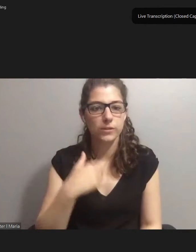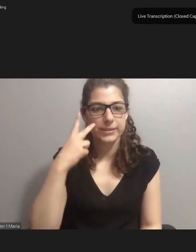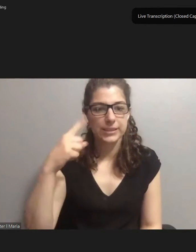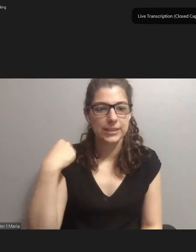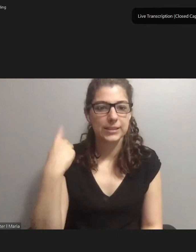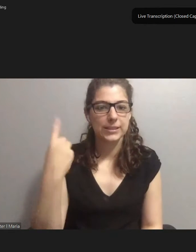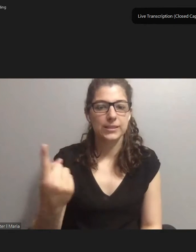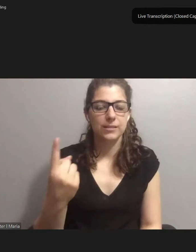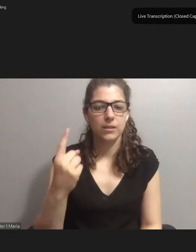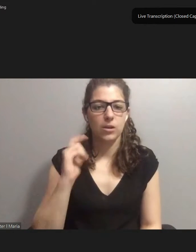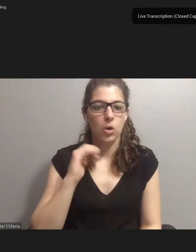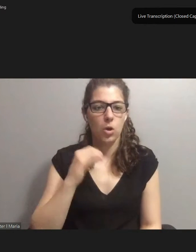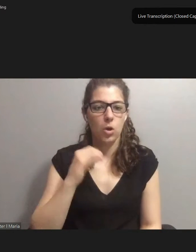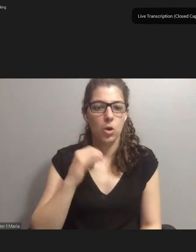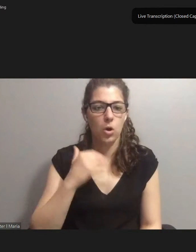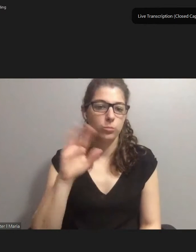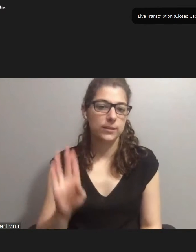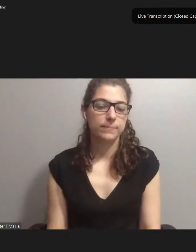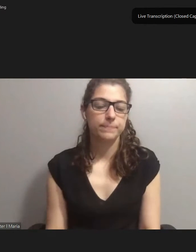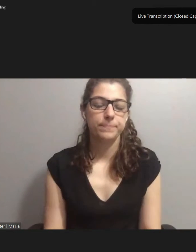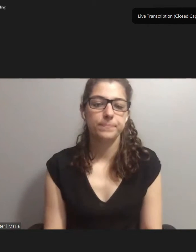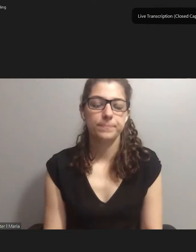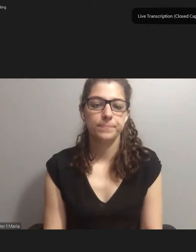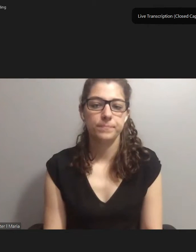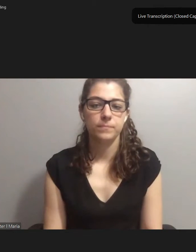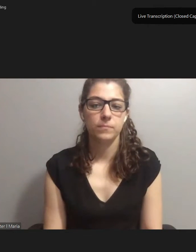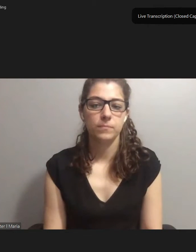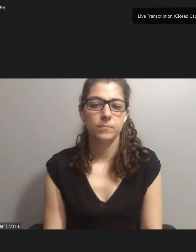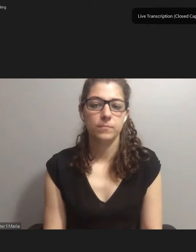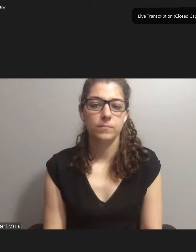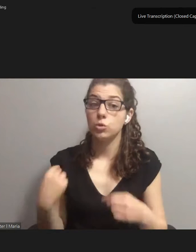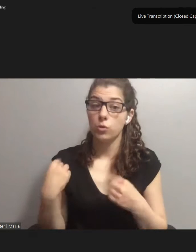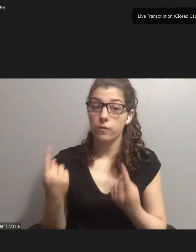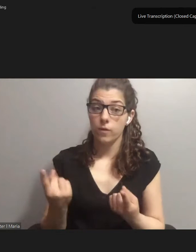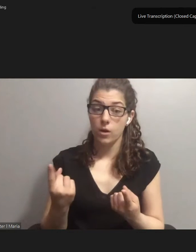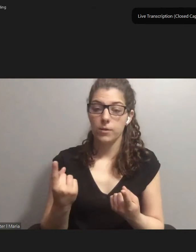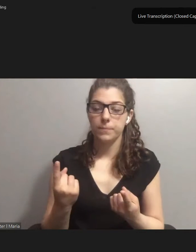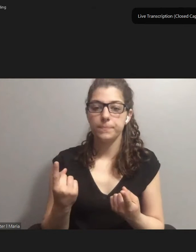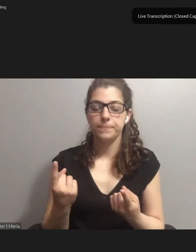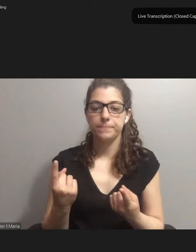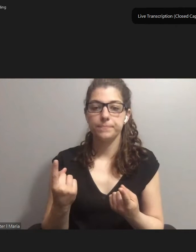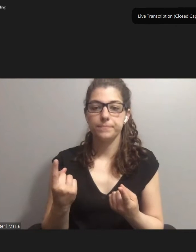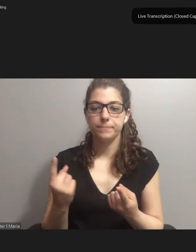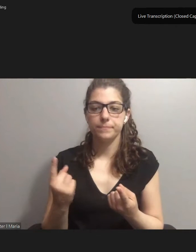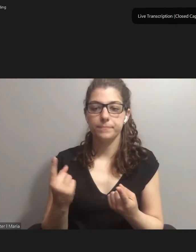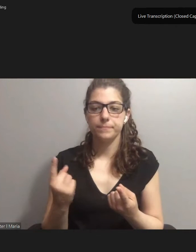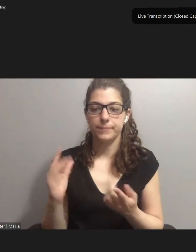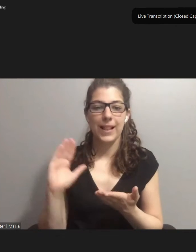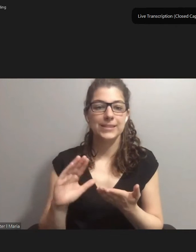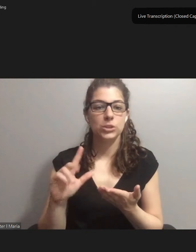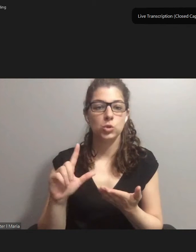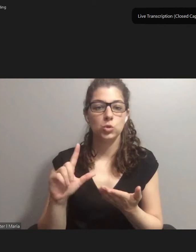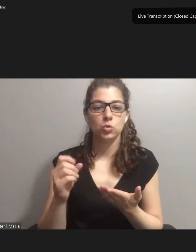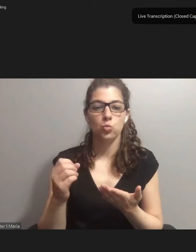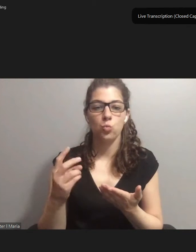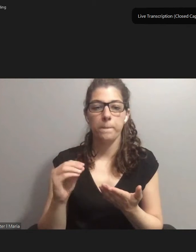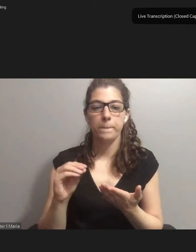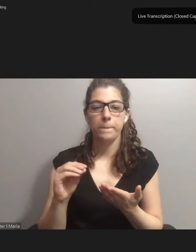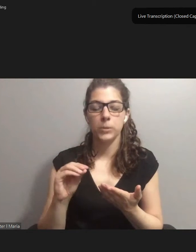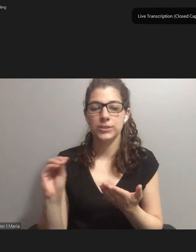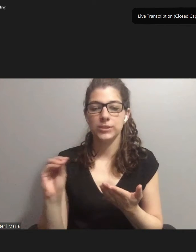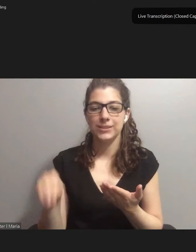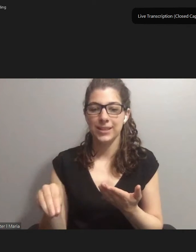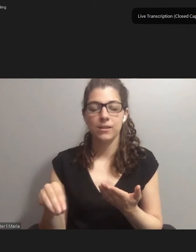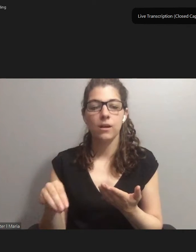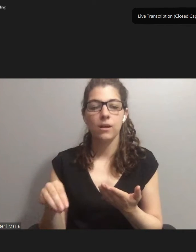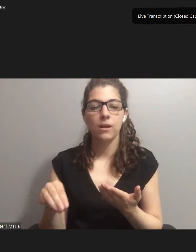seeing in Brazil. So far, less than 20% of the Brazilian population